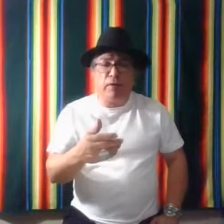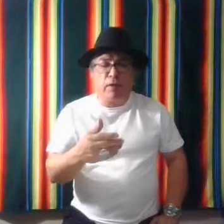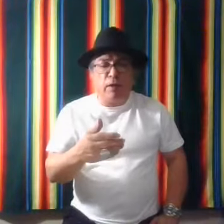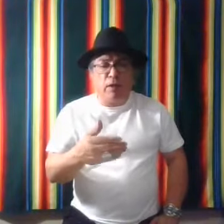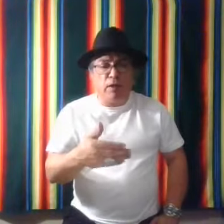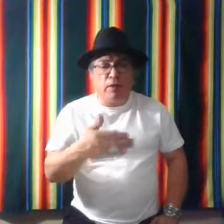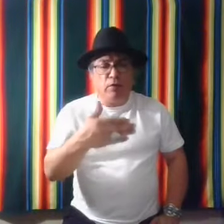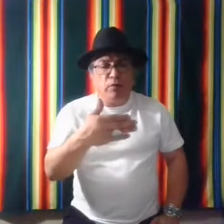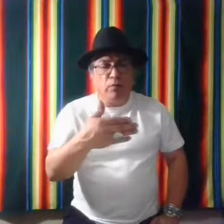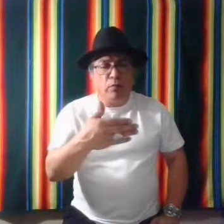uh,